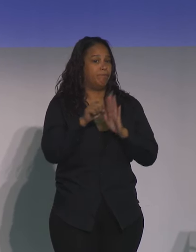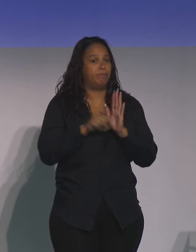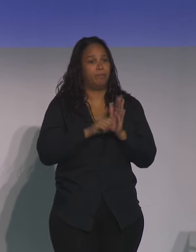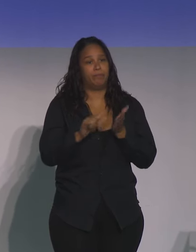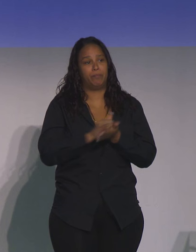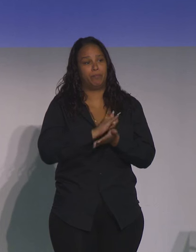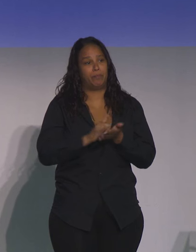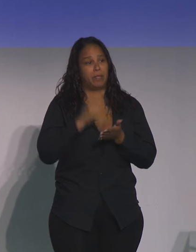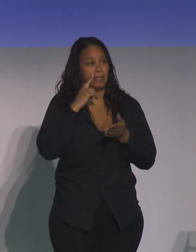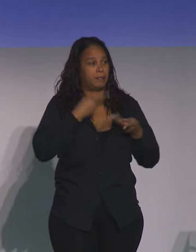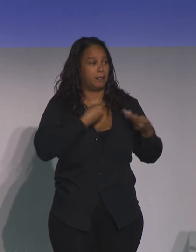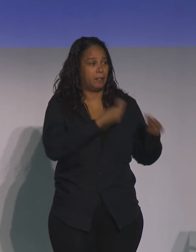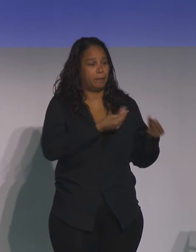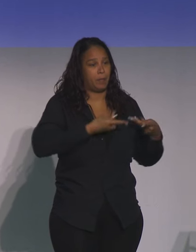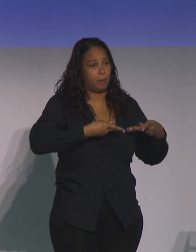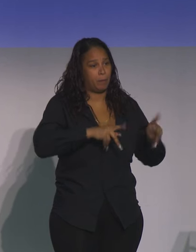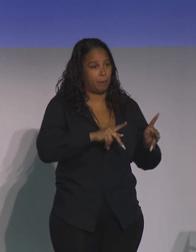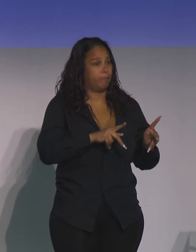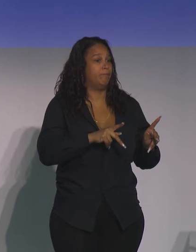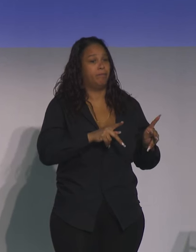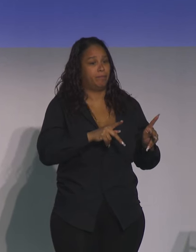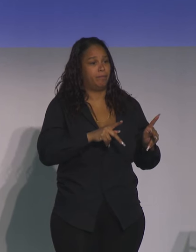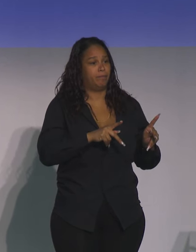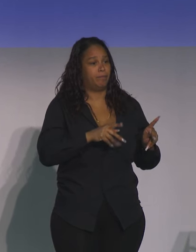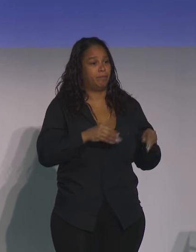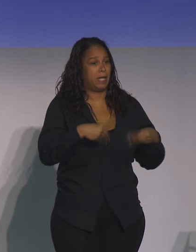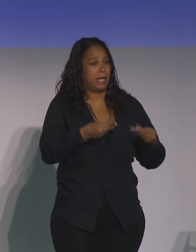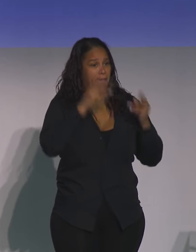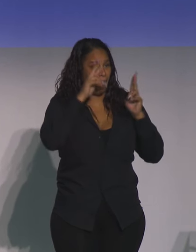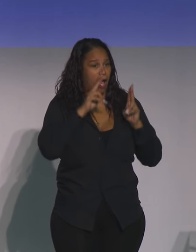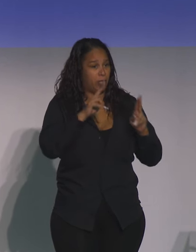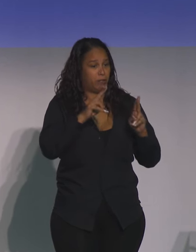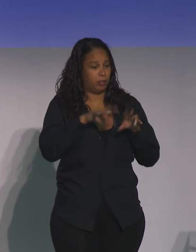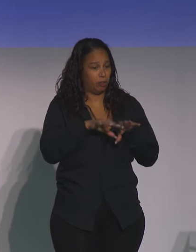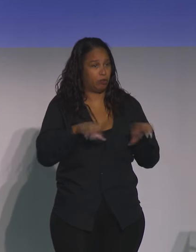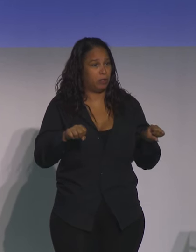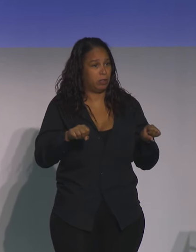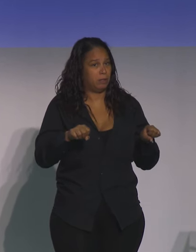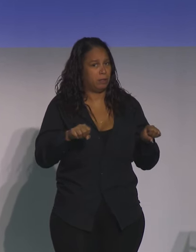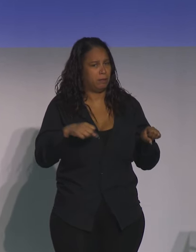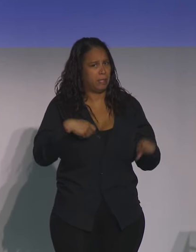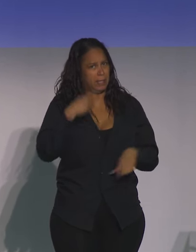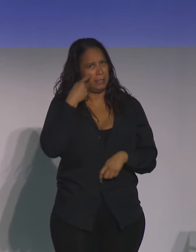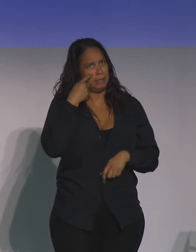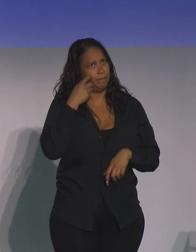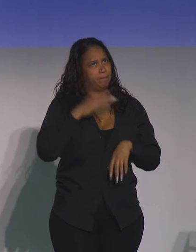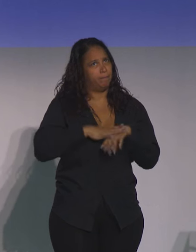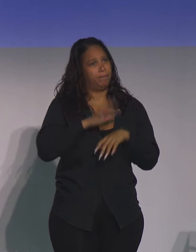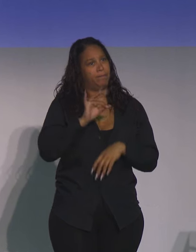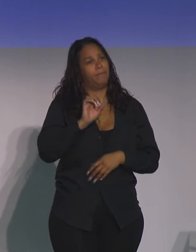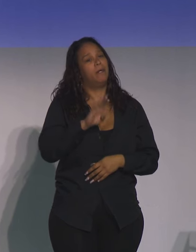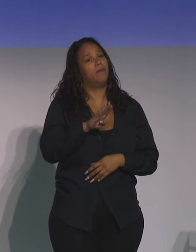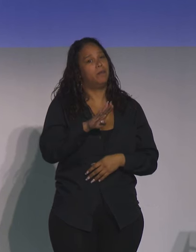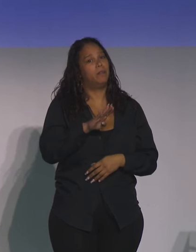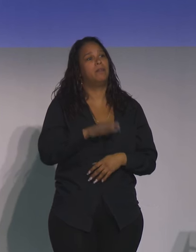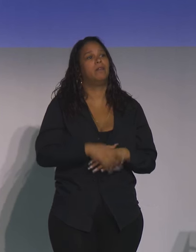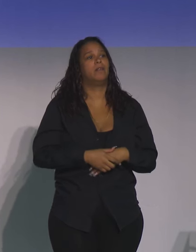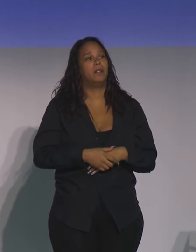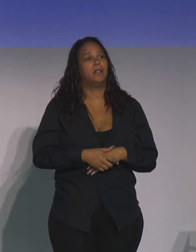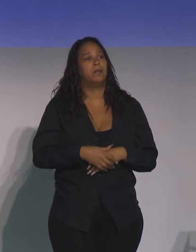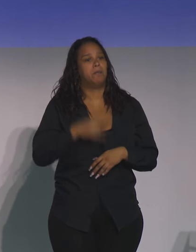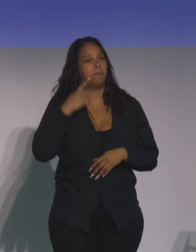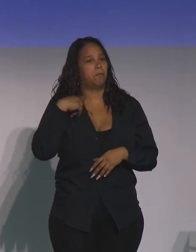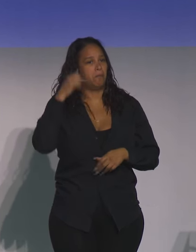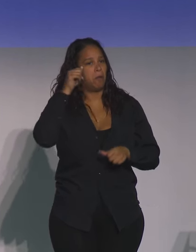authorized me to confer upon him an honorary degree. And I called him, I think it was February. And I just remember,